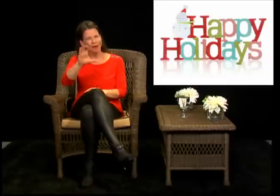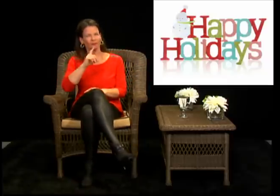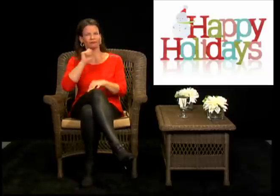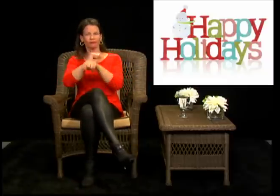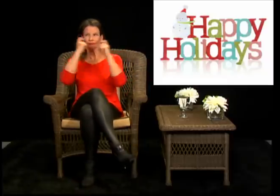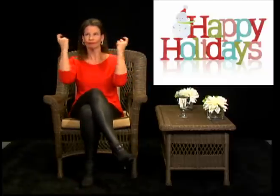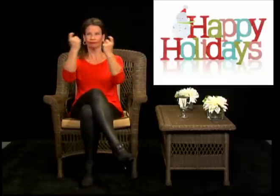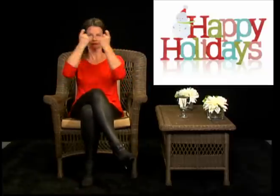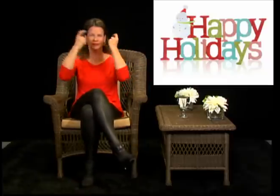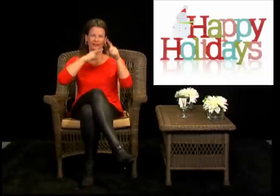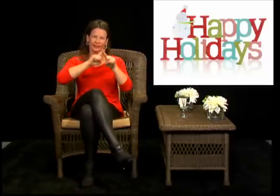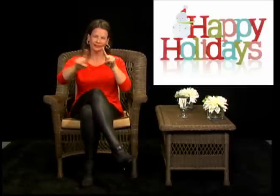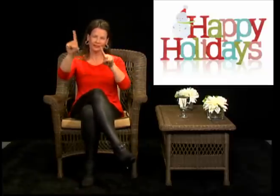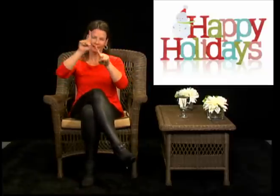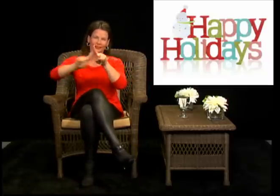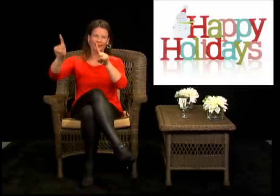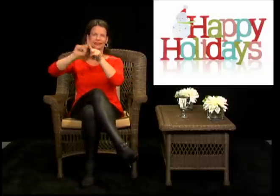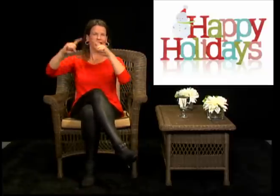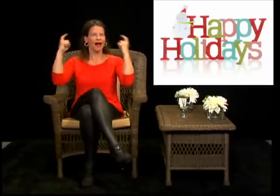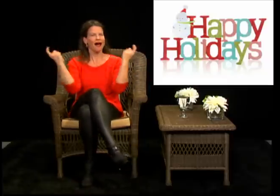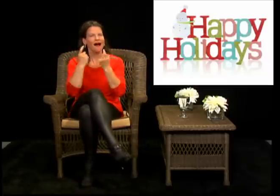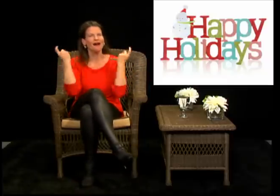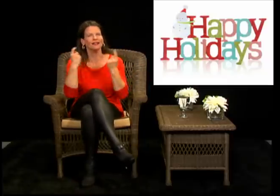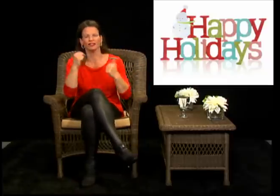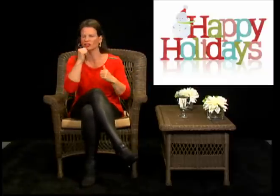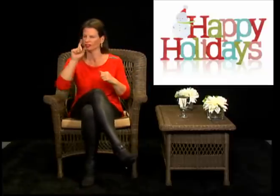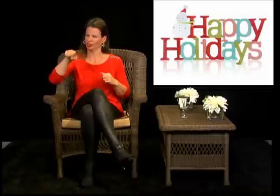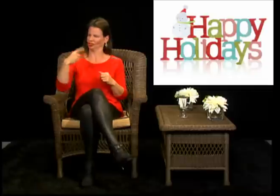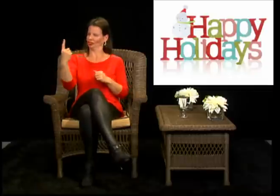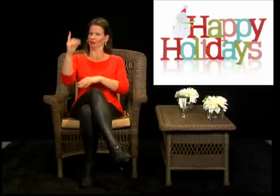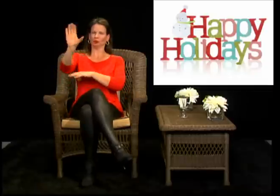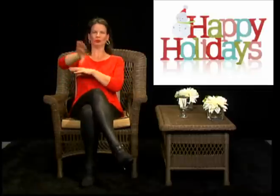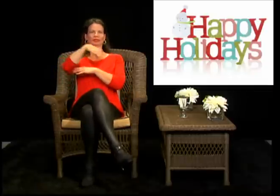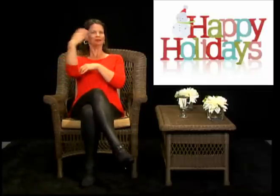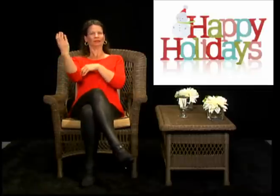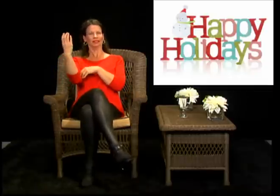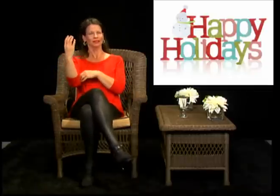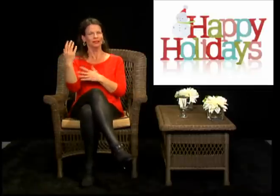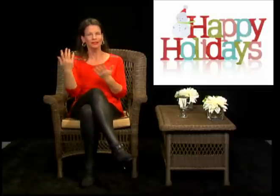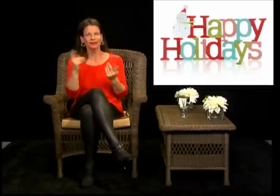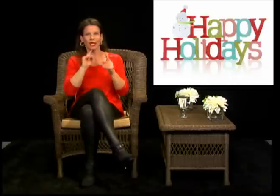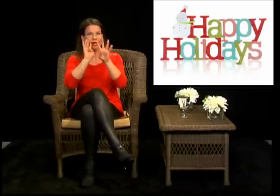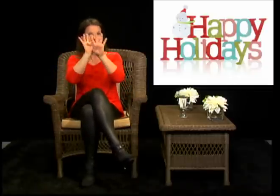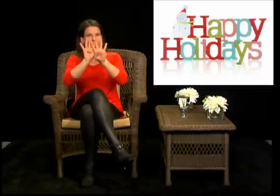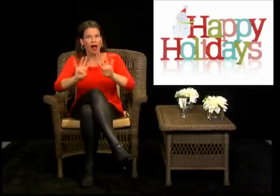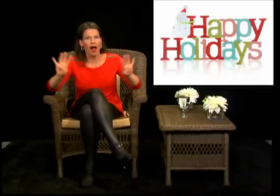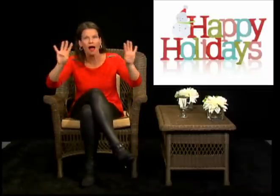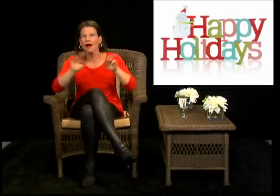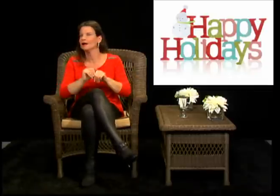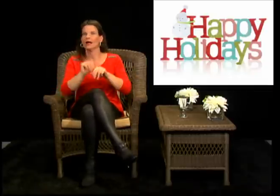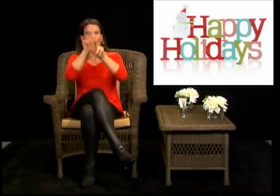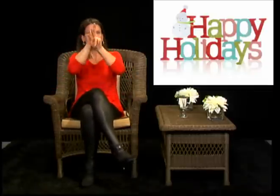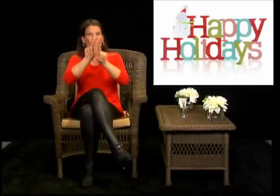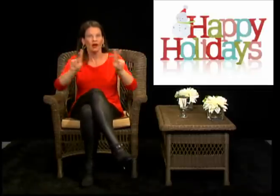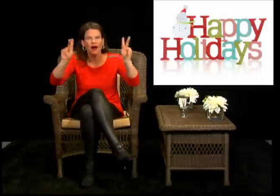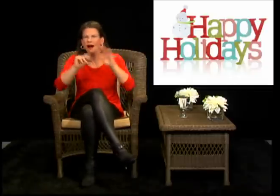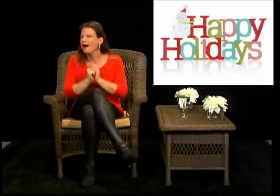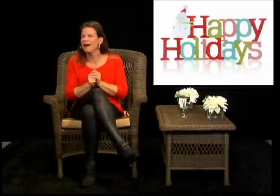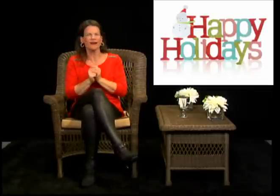December, we're celebrating so many different holidays. It's not just about Christmas, there's Hanukkah and Kwanzaa